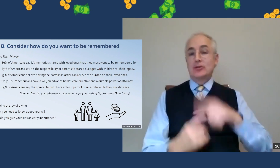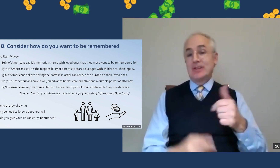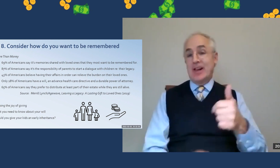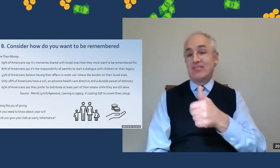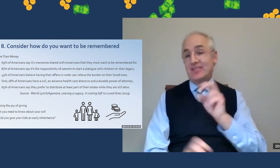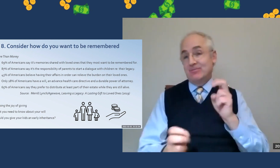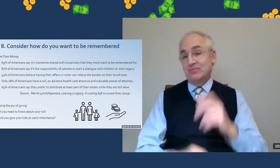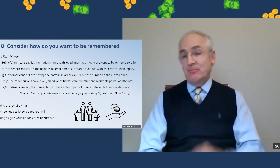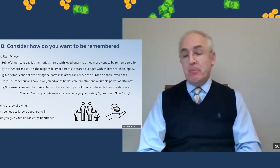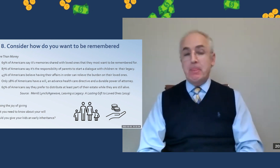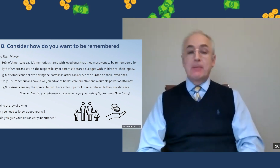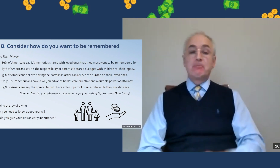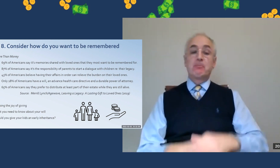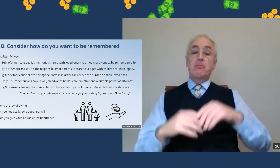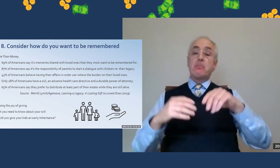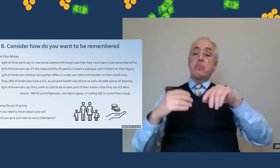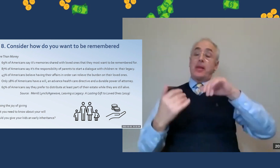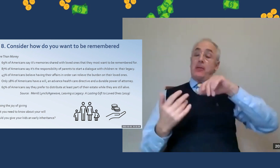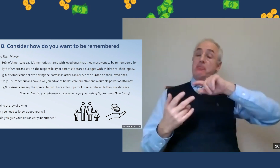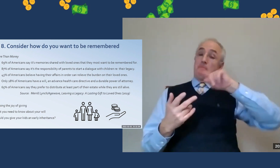your new life. And now be yourself.